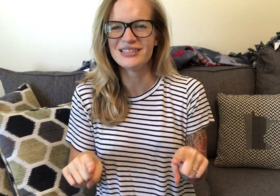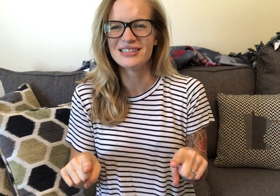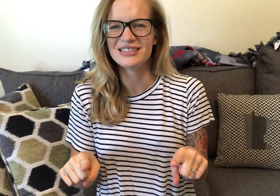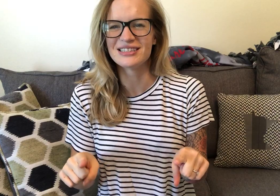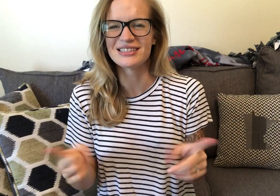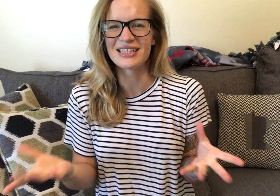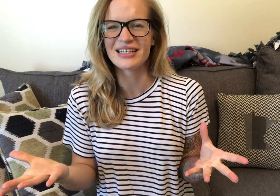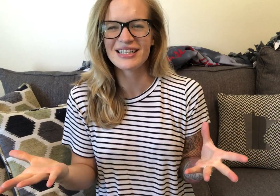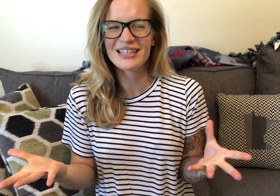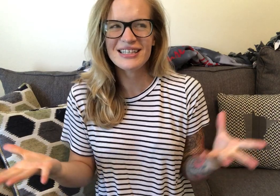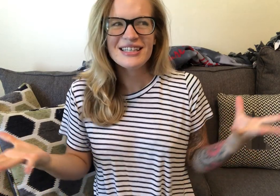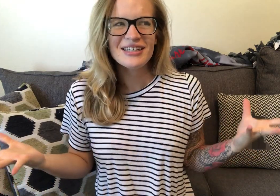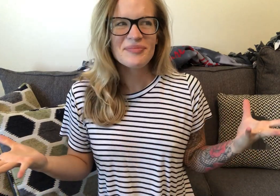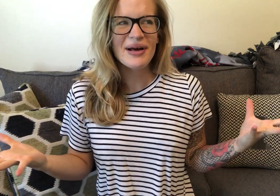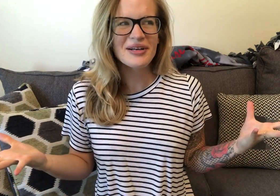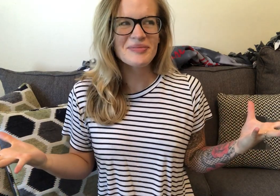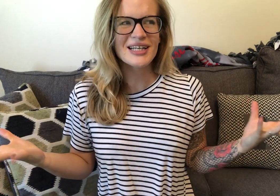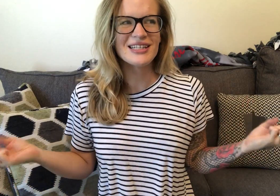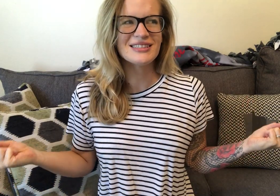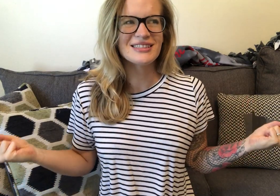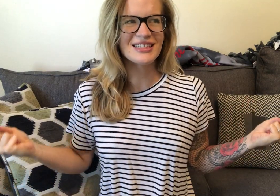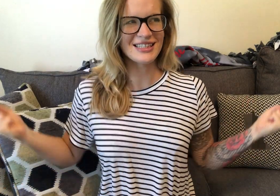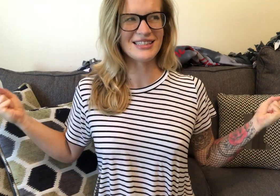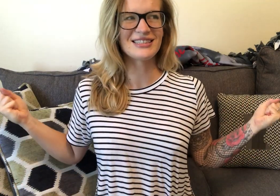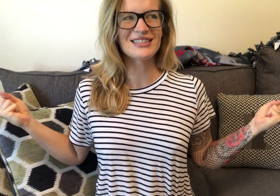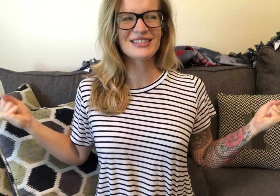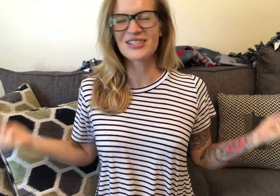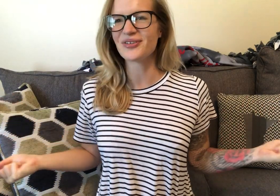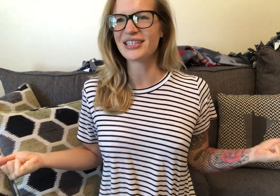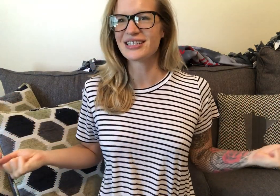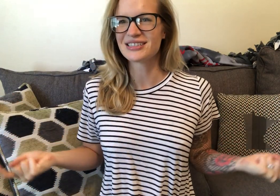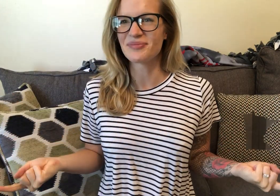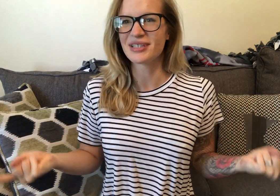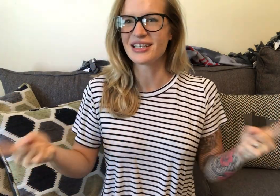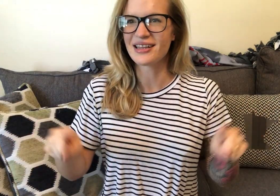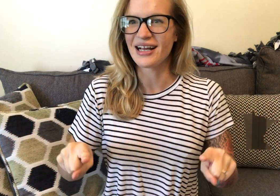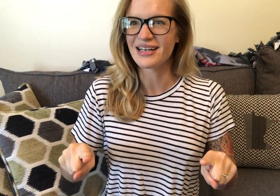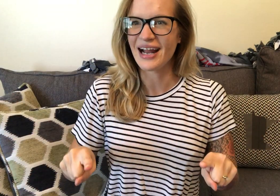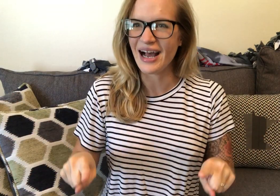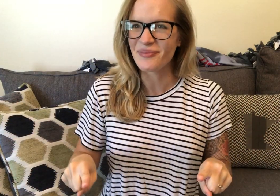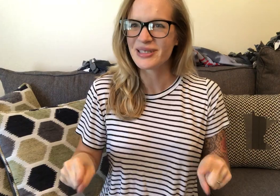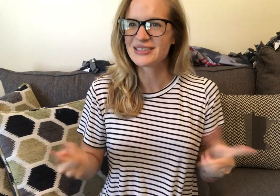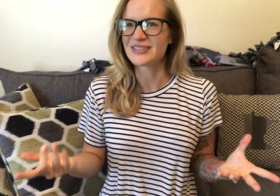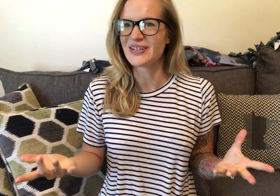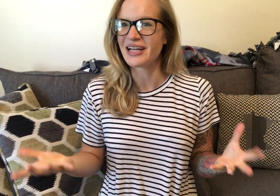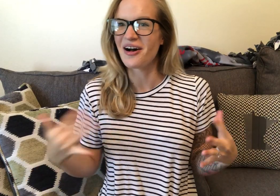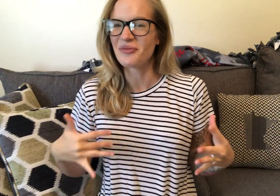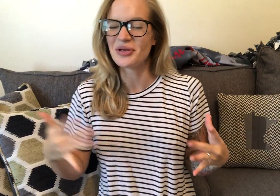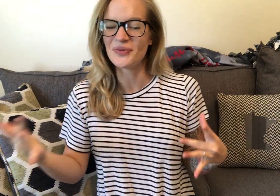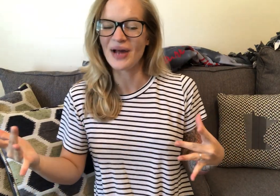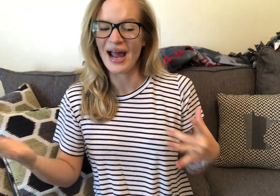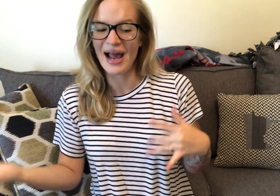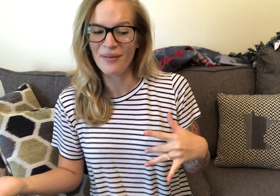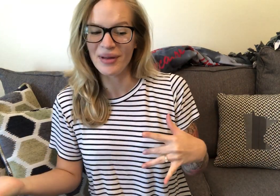is just like better because it's showing something that happened. So like call me, happen.